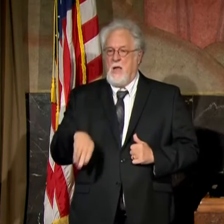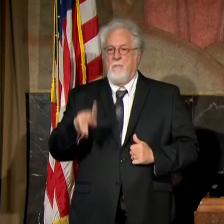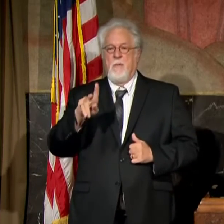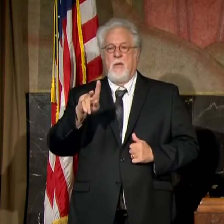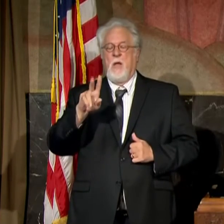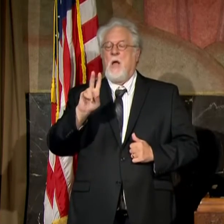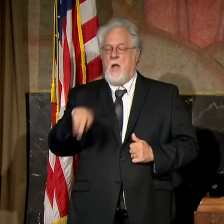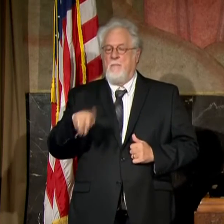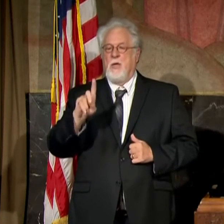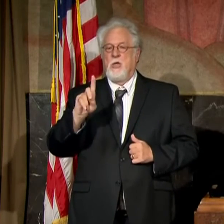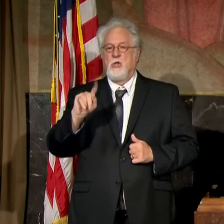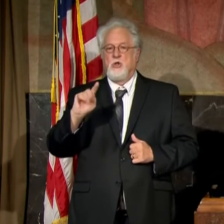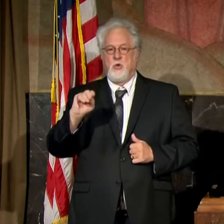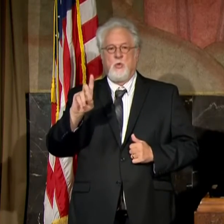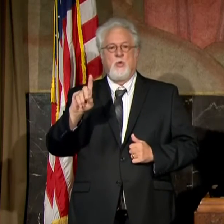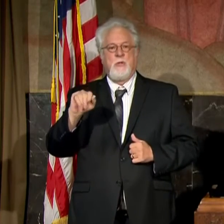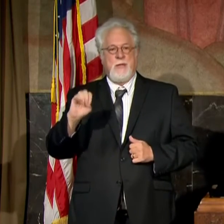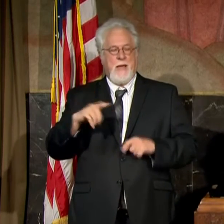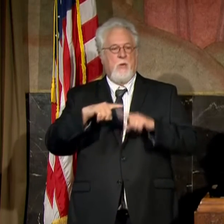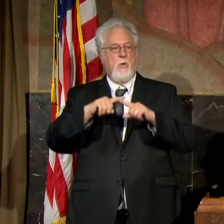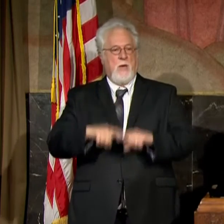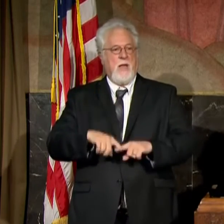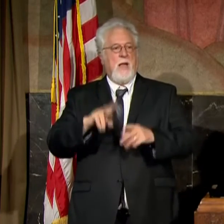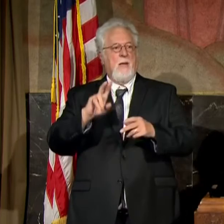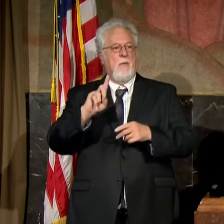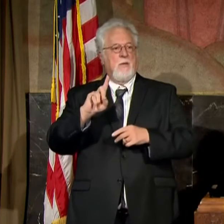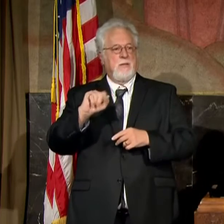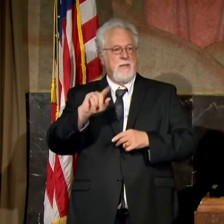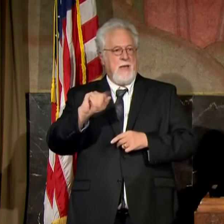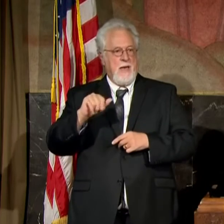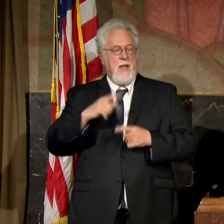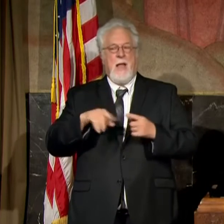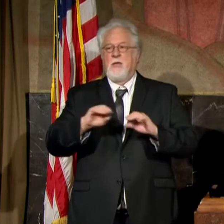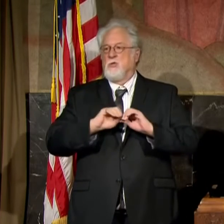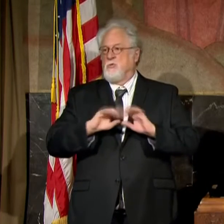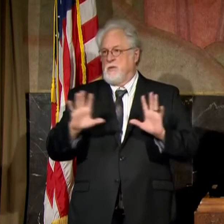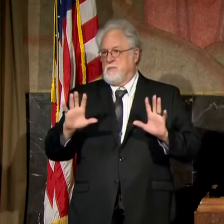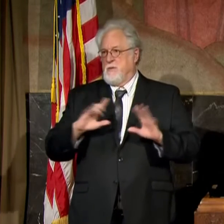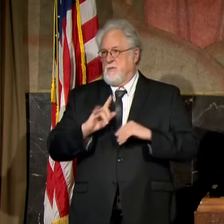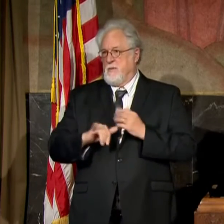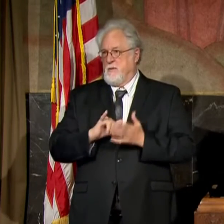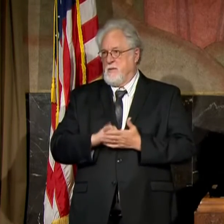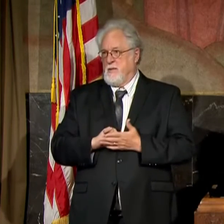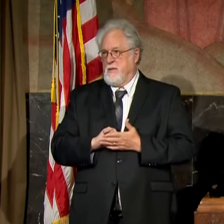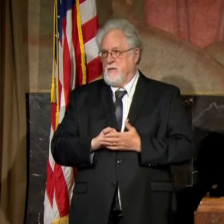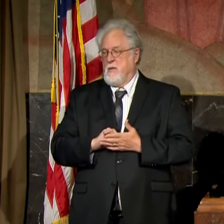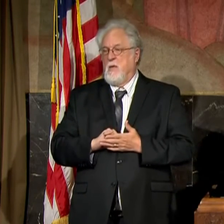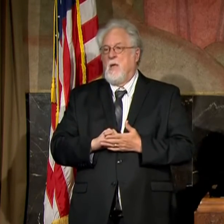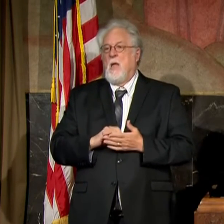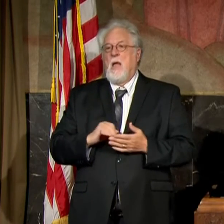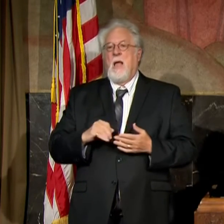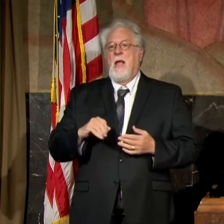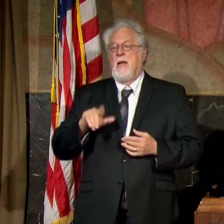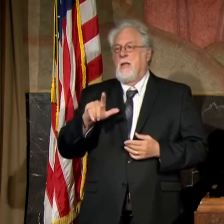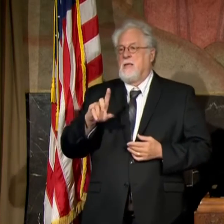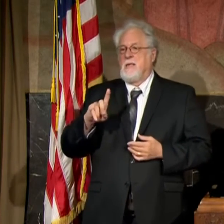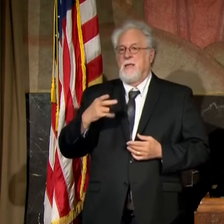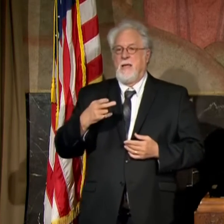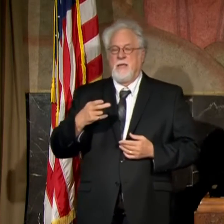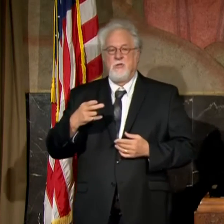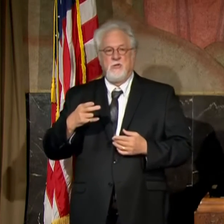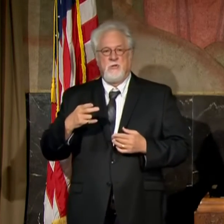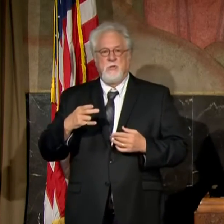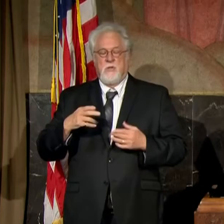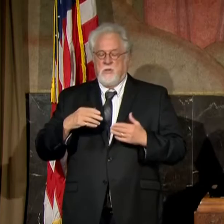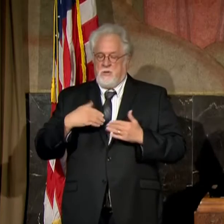reliable data, and then to be as transparent as we can be with how we share that. And they go through great links with